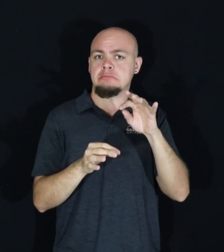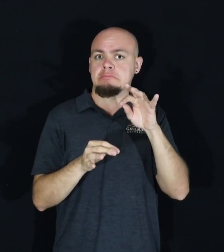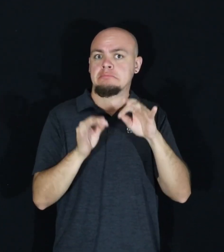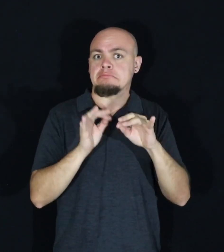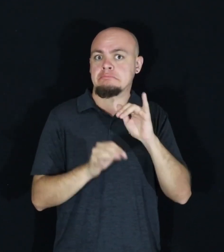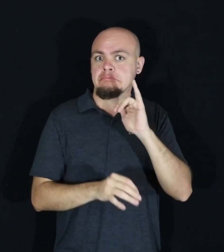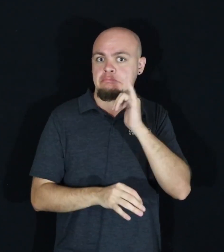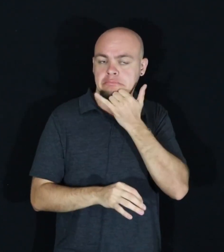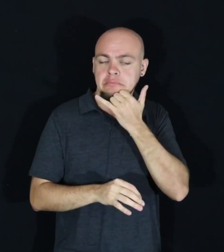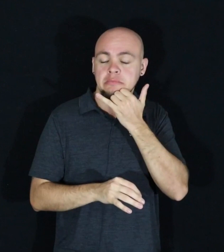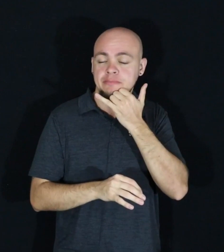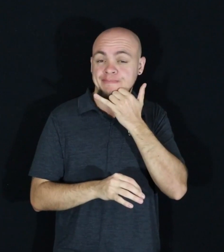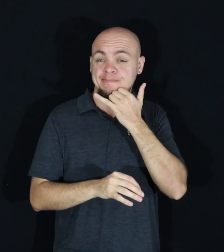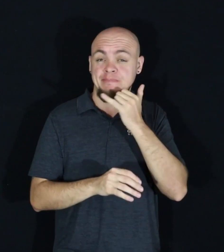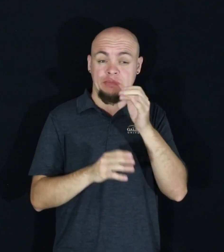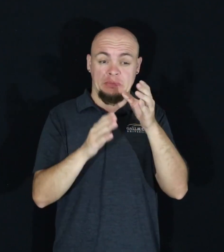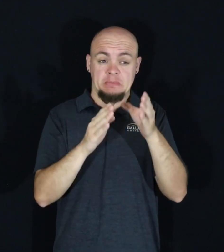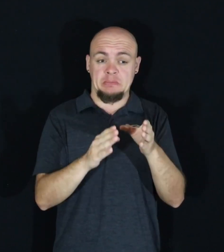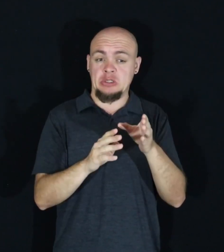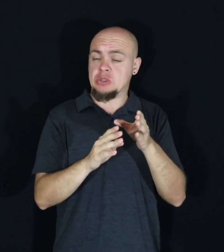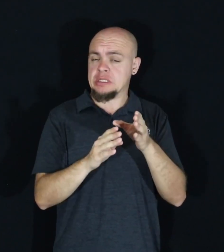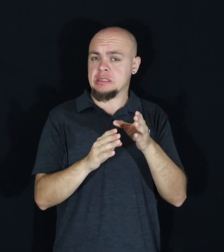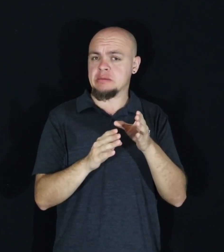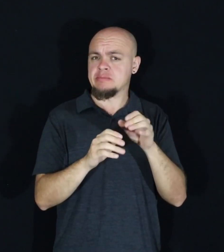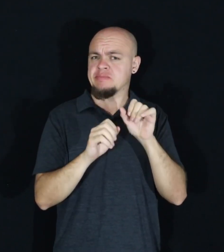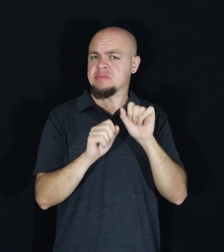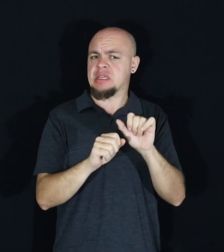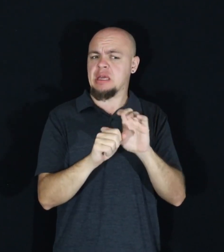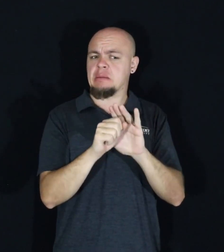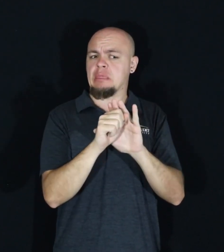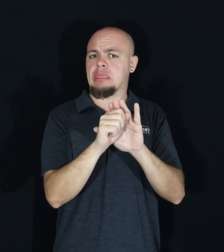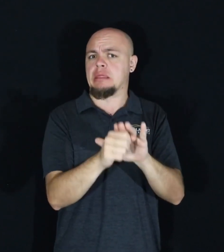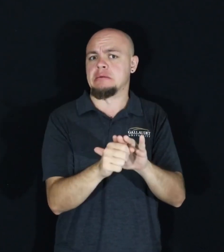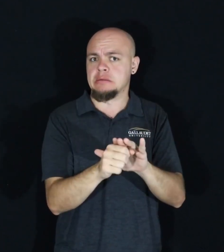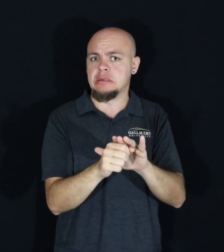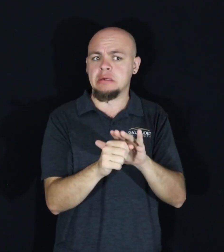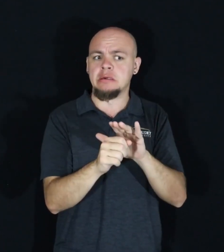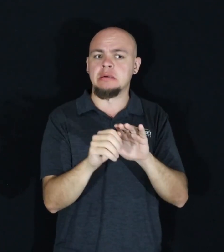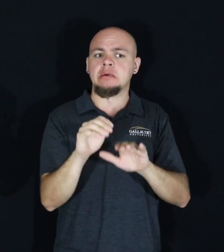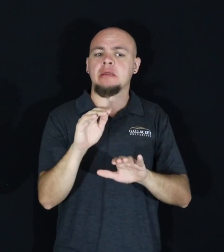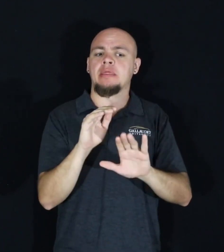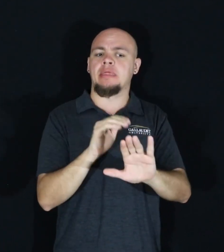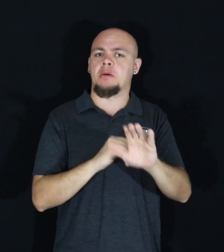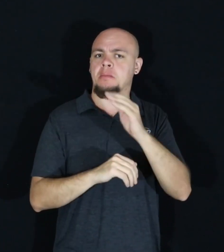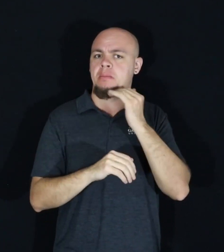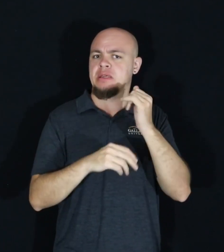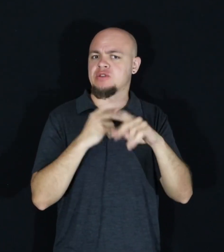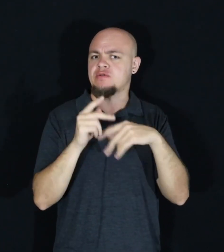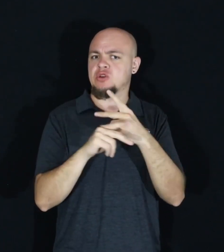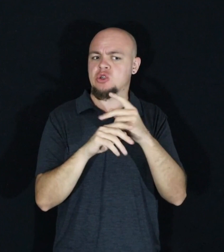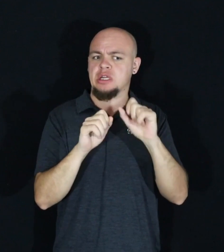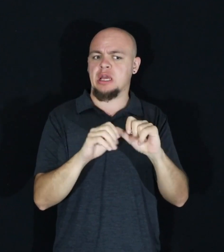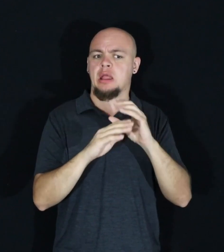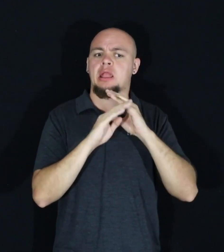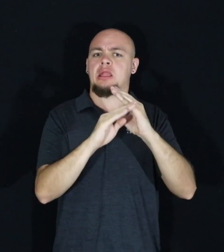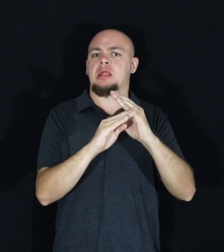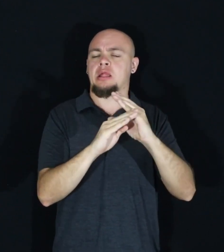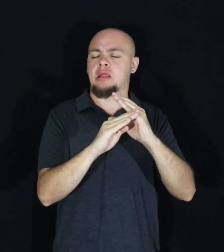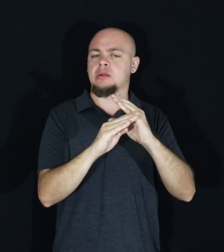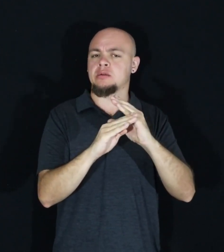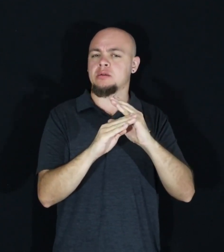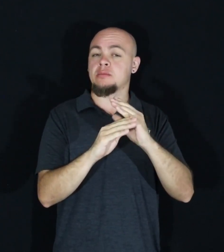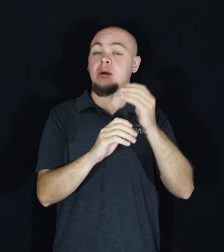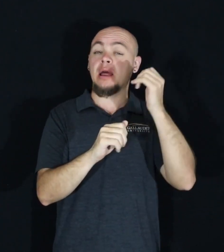that can hinder any person from becoming the best version of themselves. But what if every person